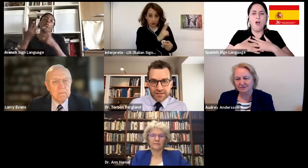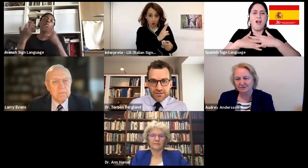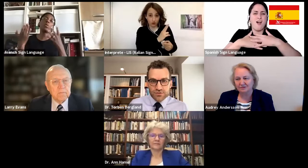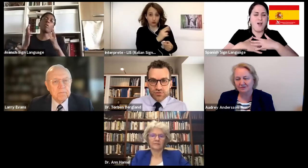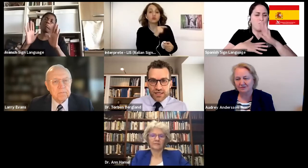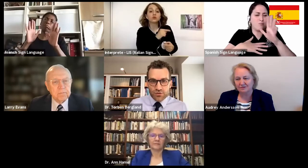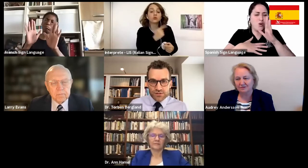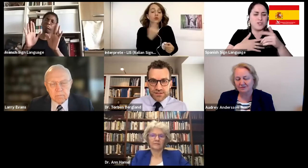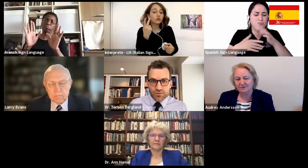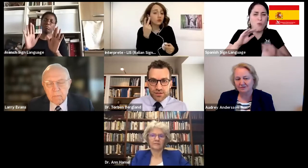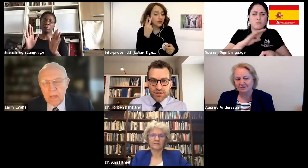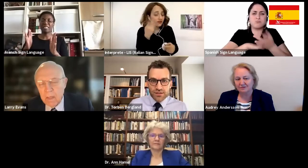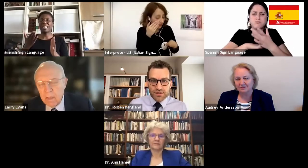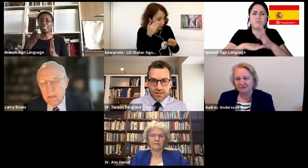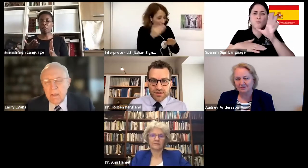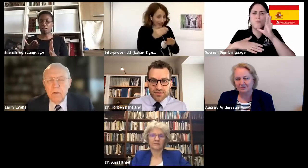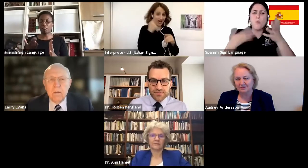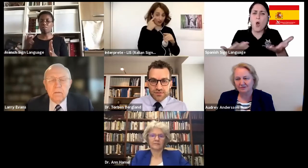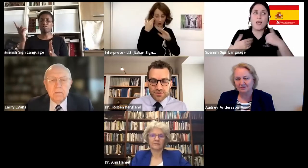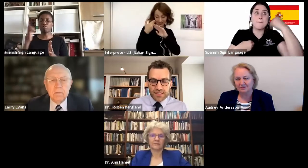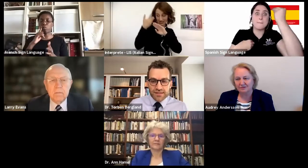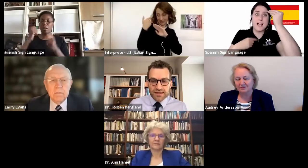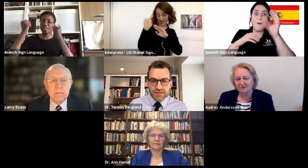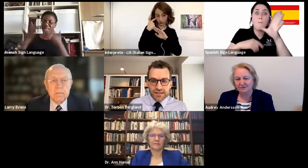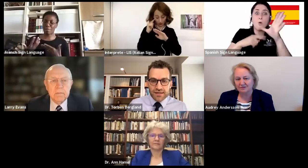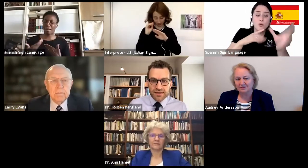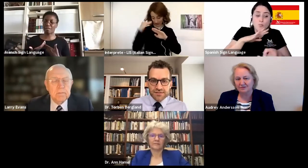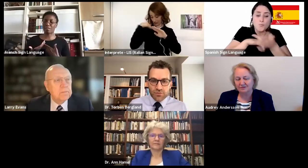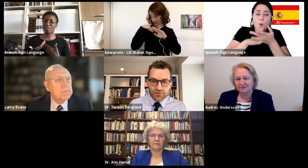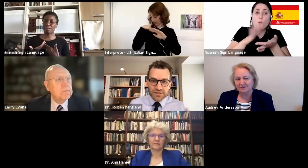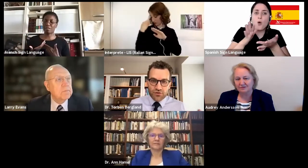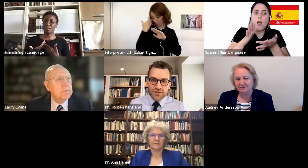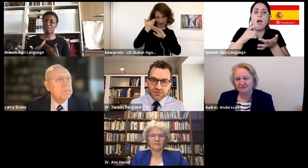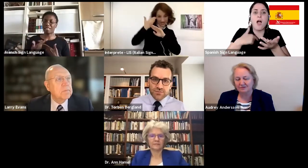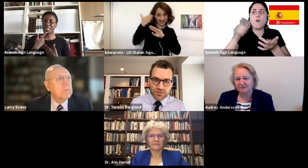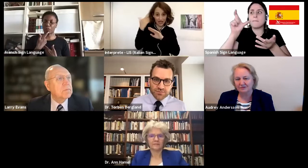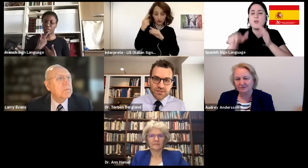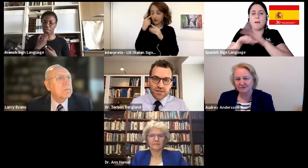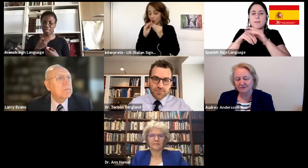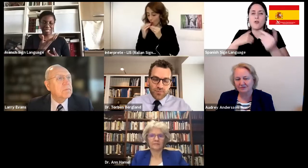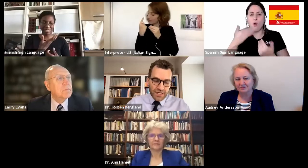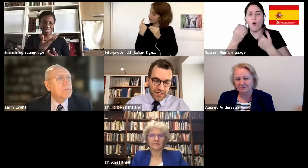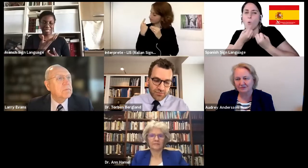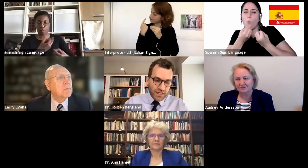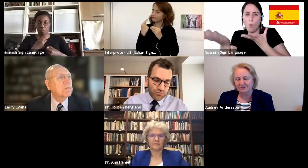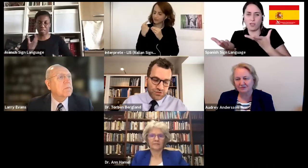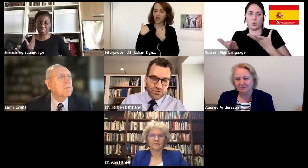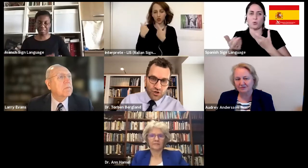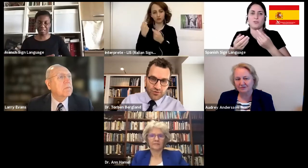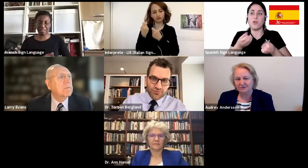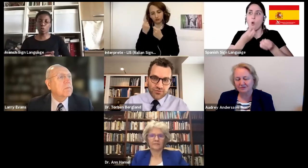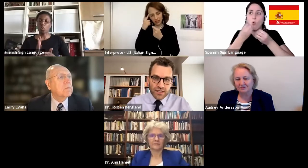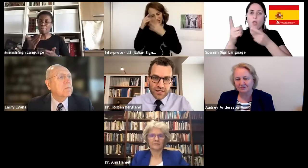on that together with someone. And then, then I think some of these other, the symptoms may, may